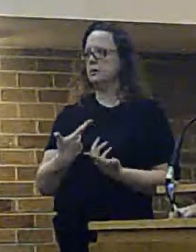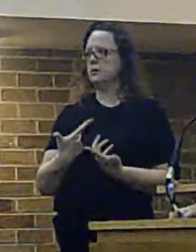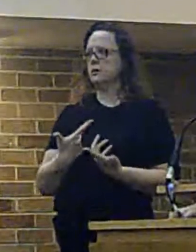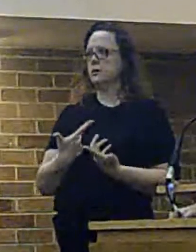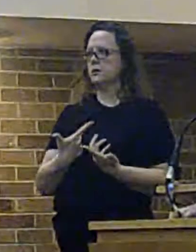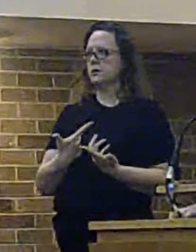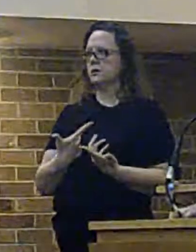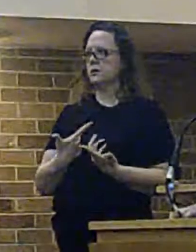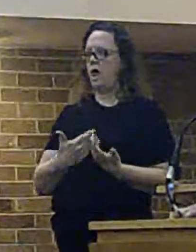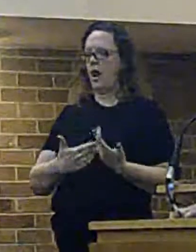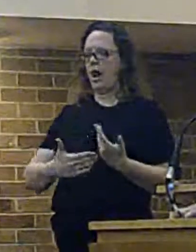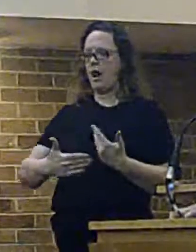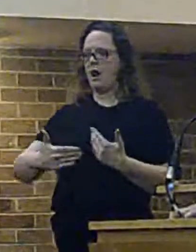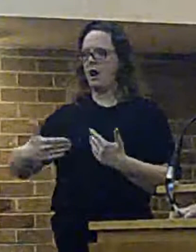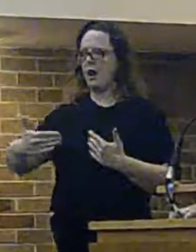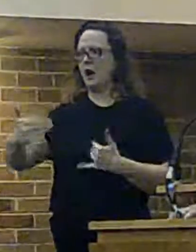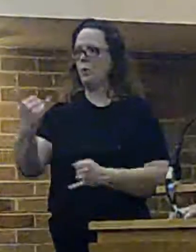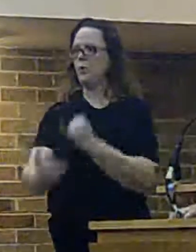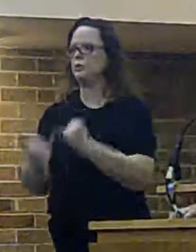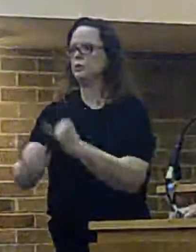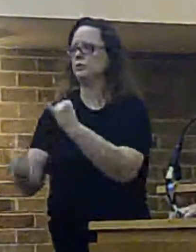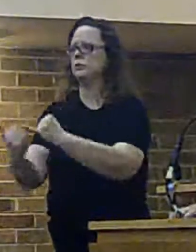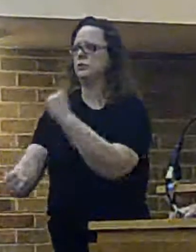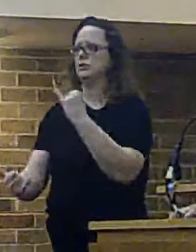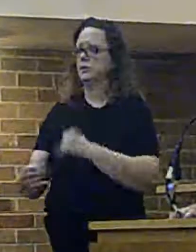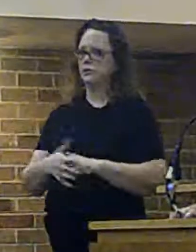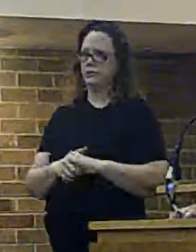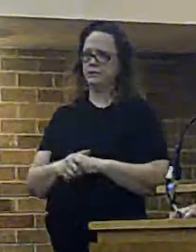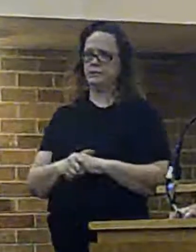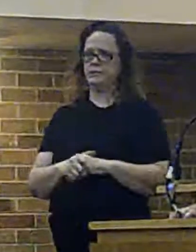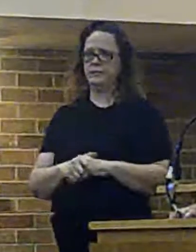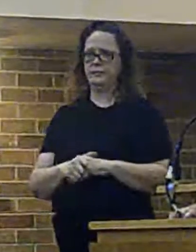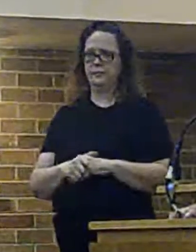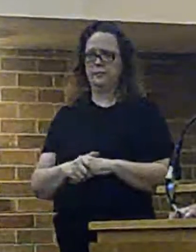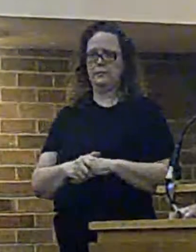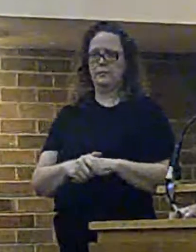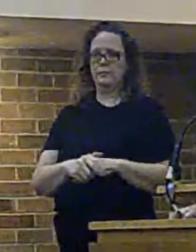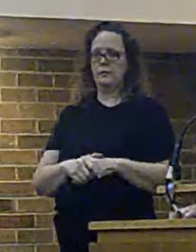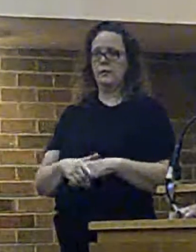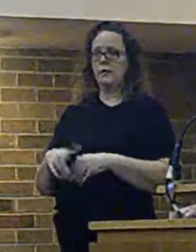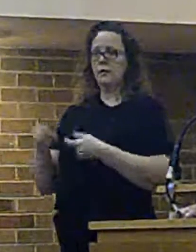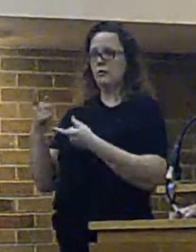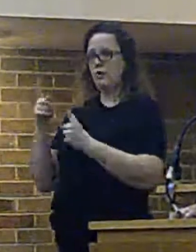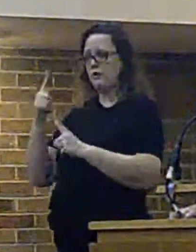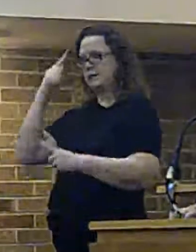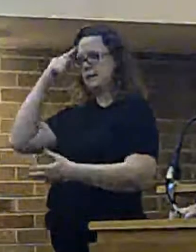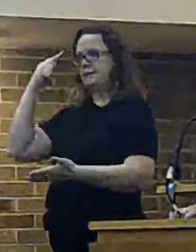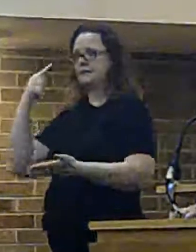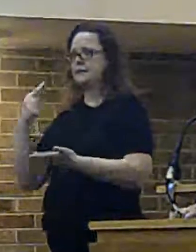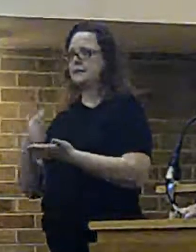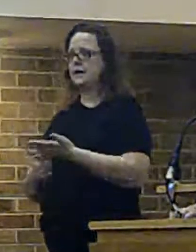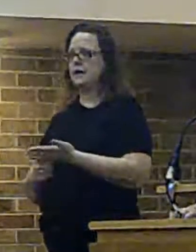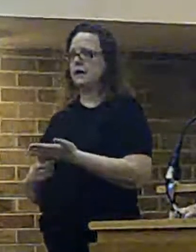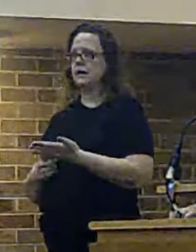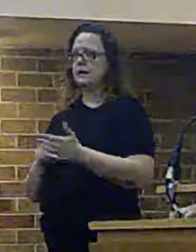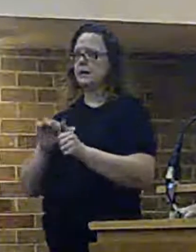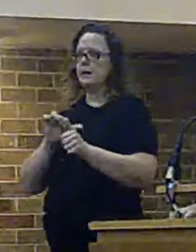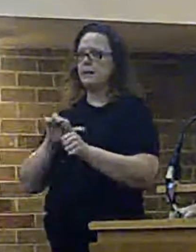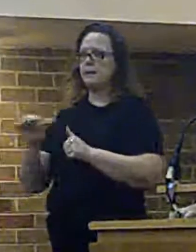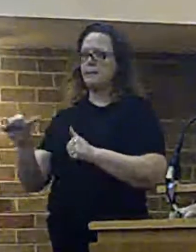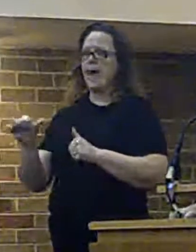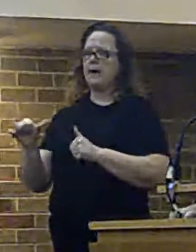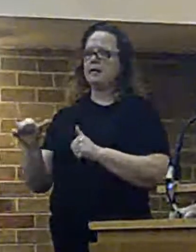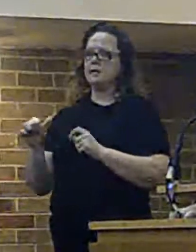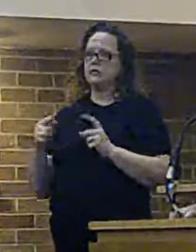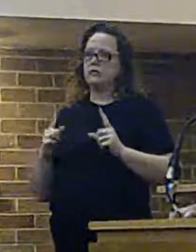more acute as time goes on. So at the point at which the authority makes the final decision, in order to best maintain the